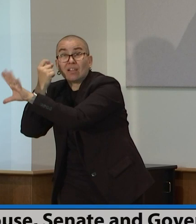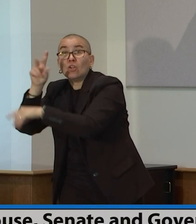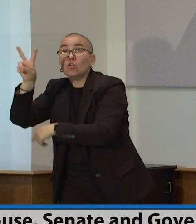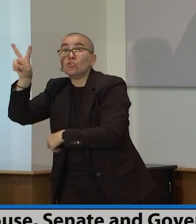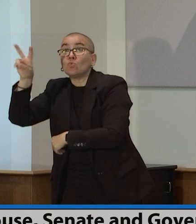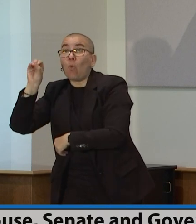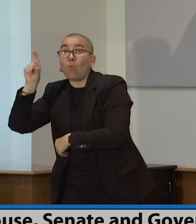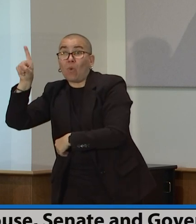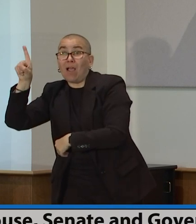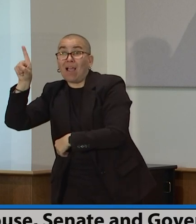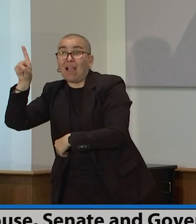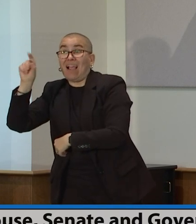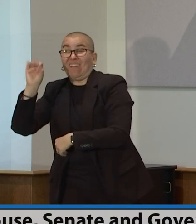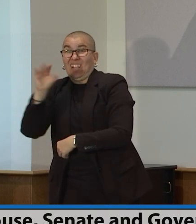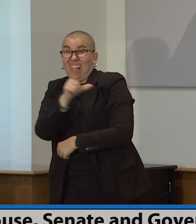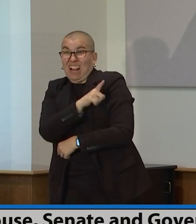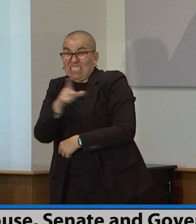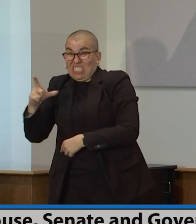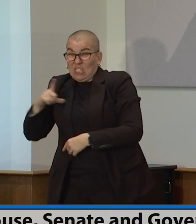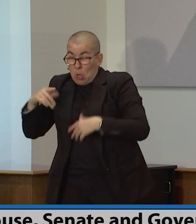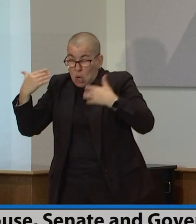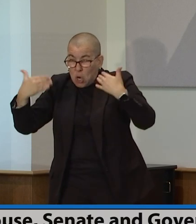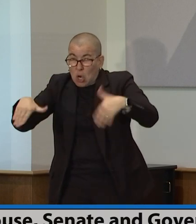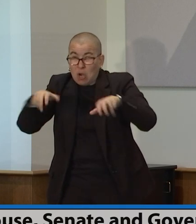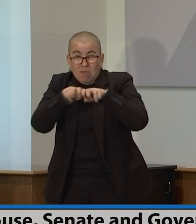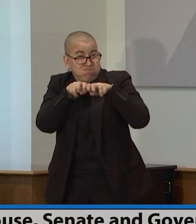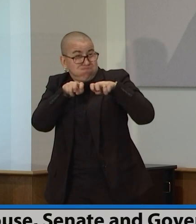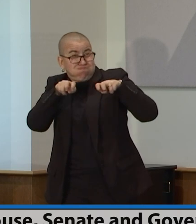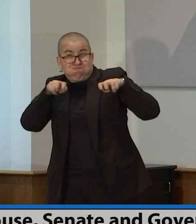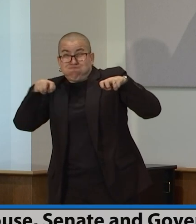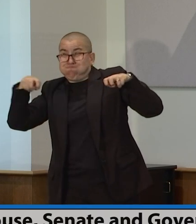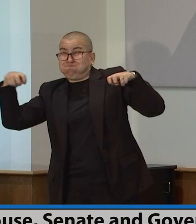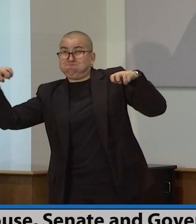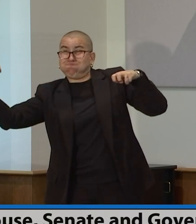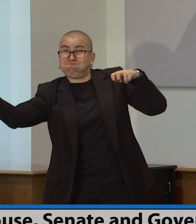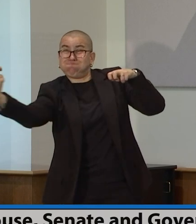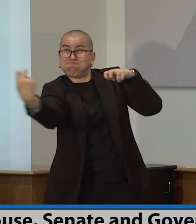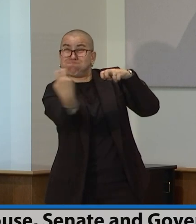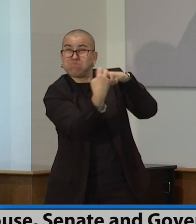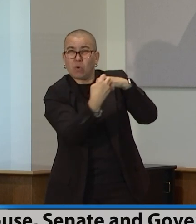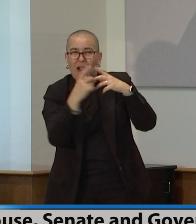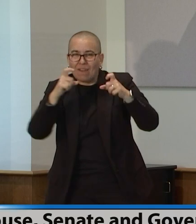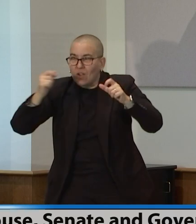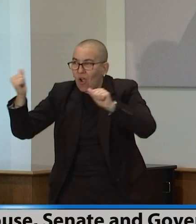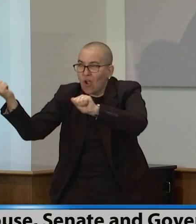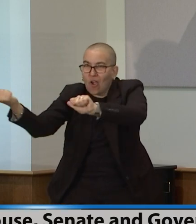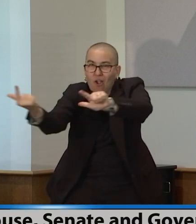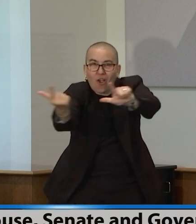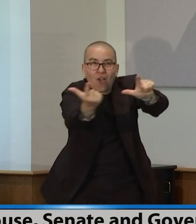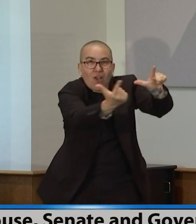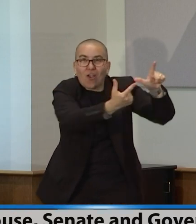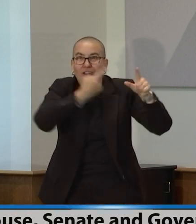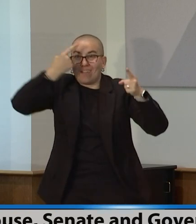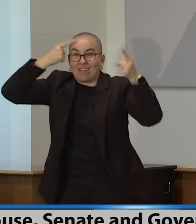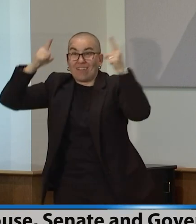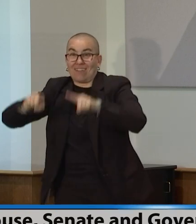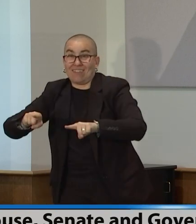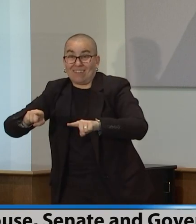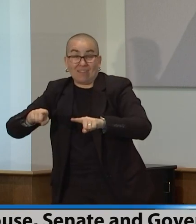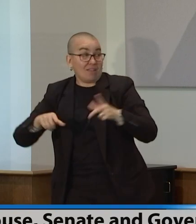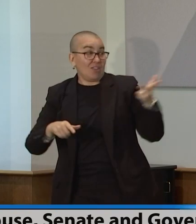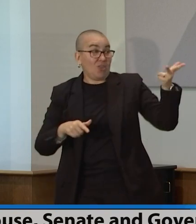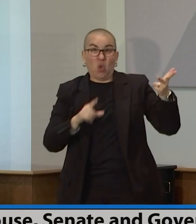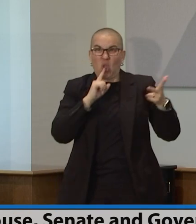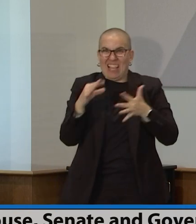They need to find compromise as we have. And I do think that's there. We know that we want to see some reforms around public safety that are shared by